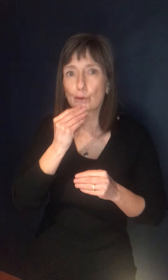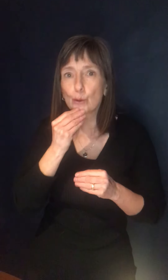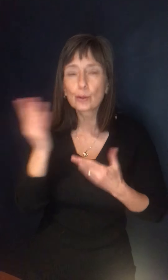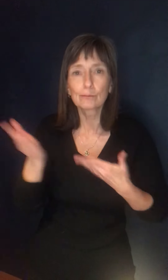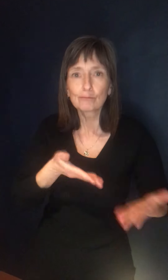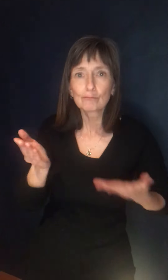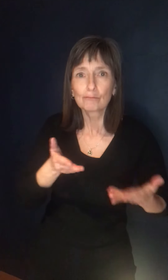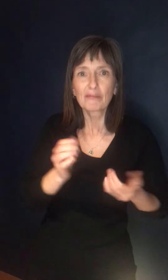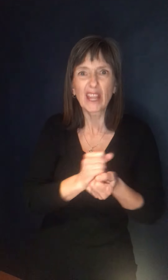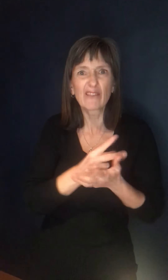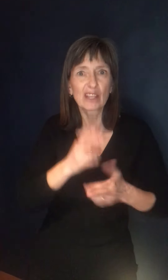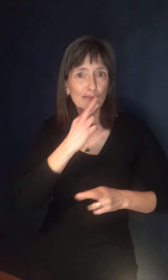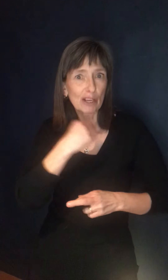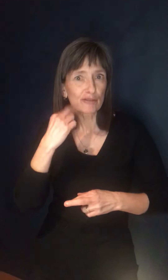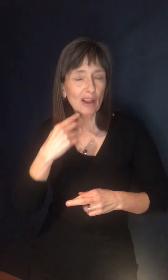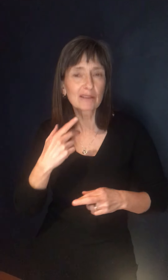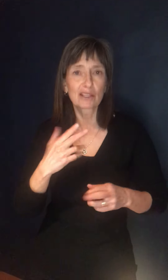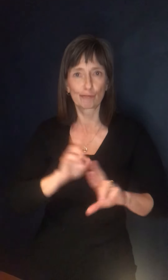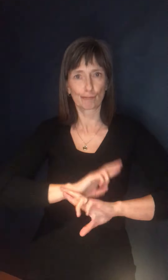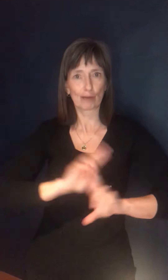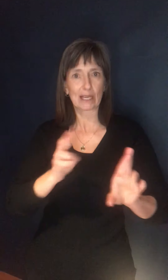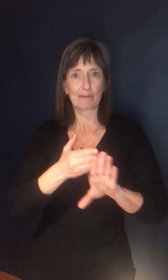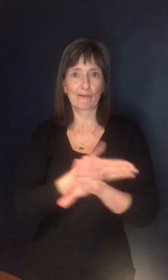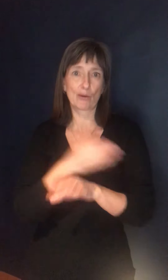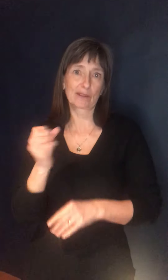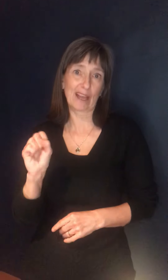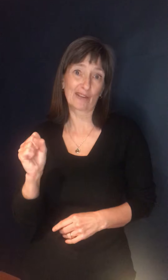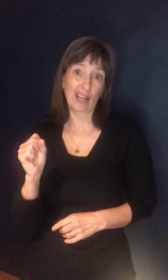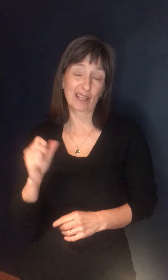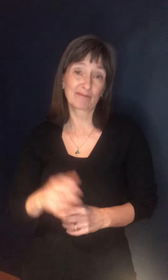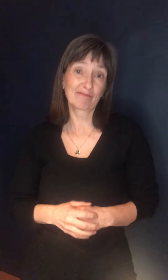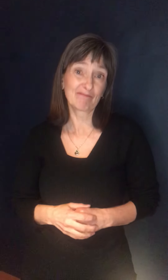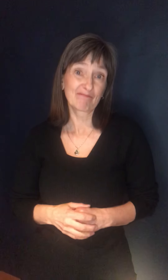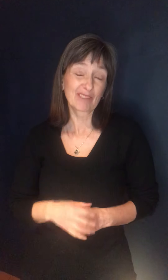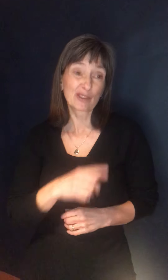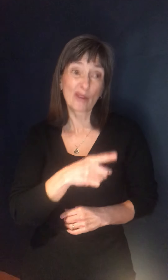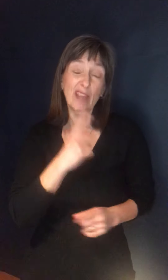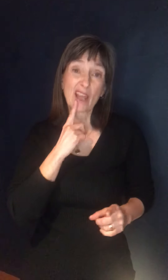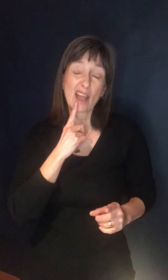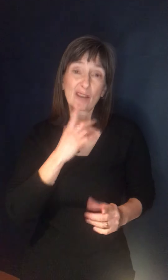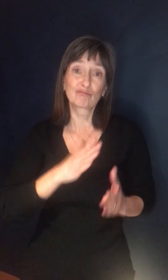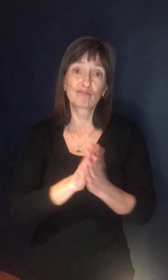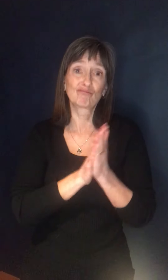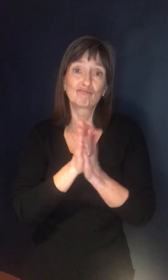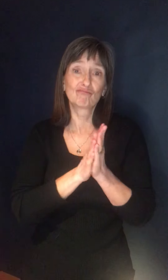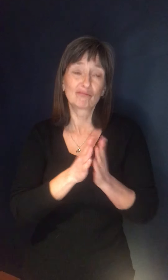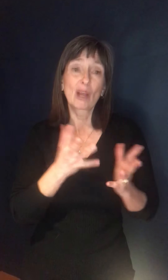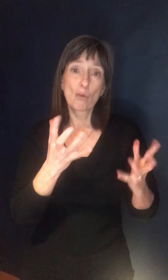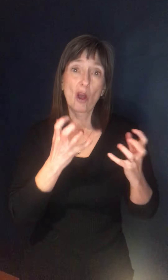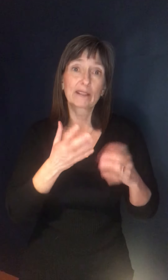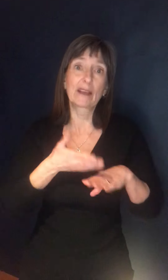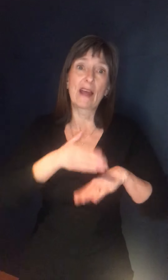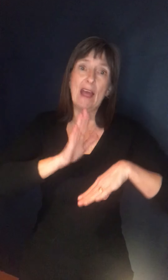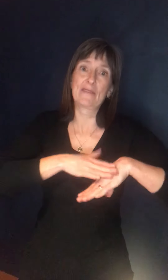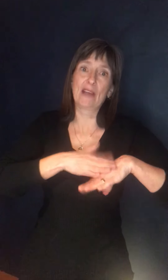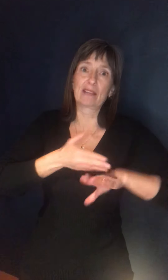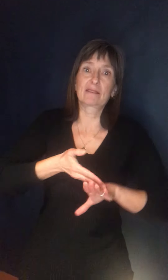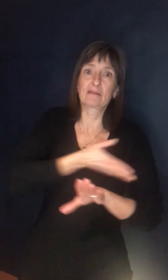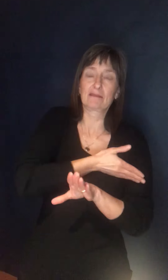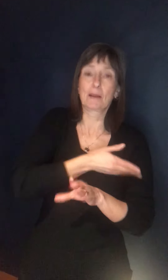in situation of restaurants and these kind of things. So they were very keen that they would have some advance notice, uh, otherwise they would, uh,